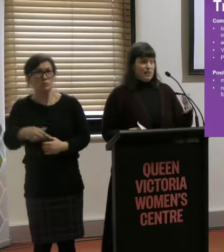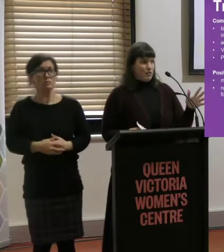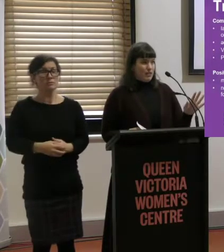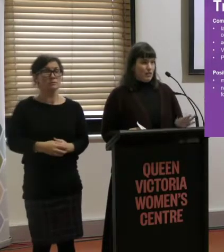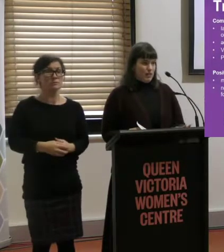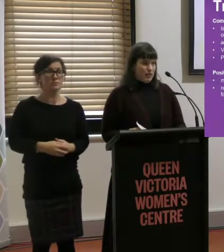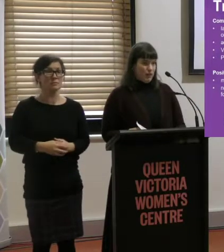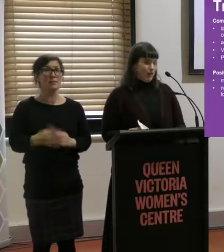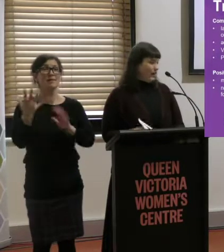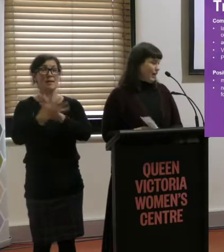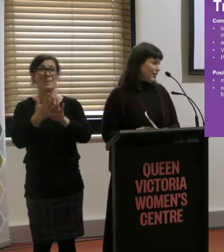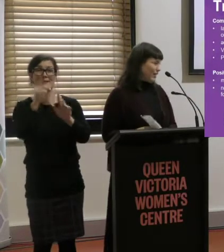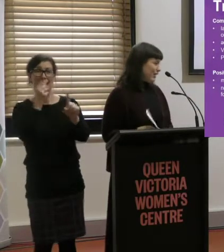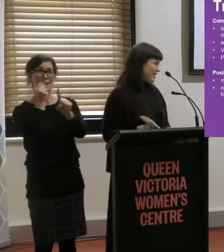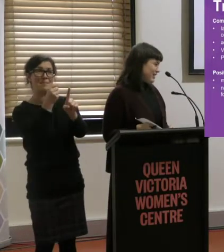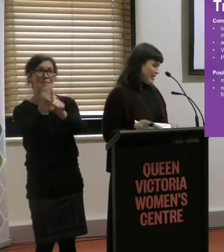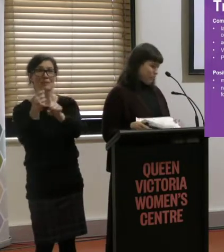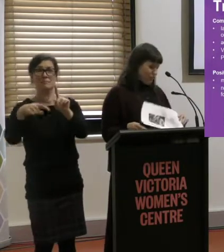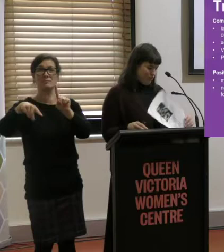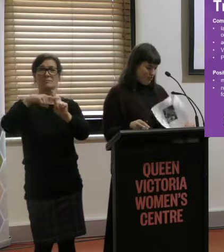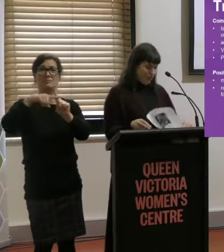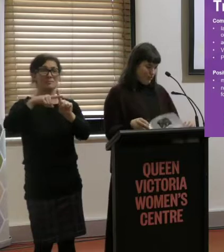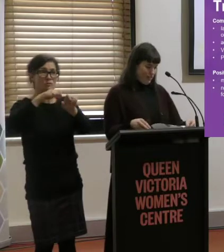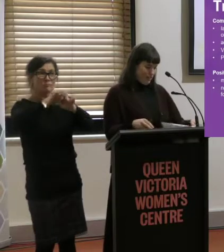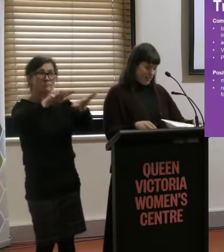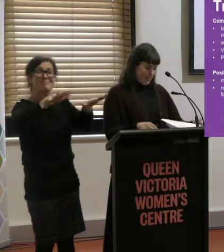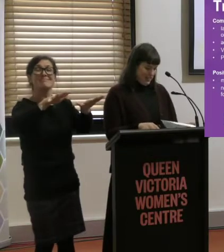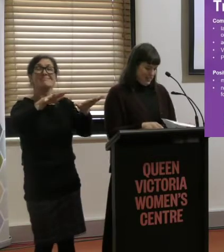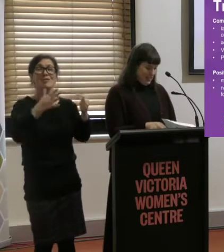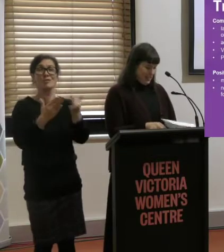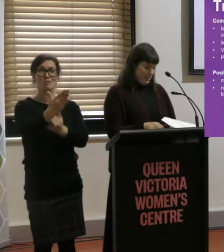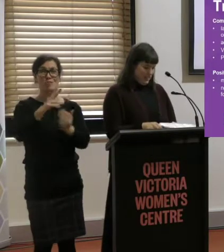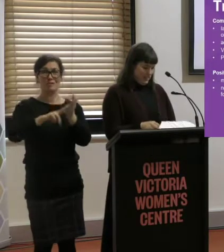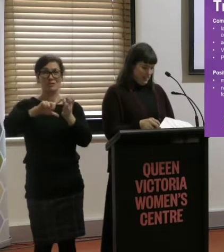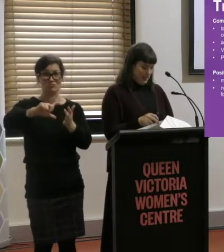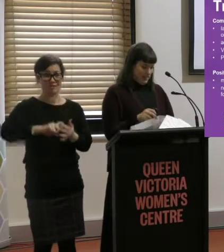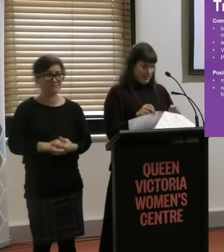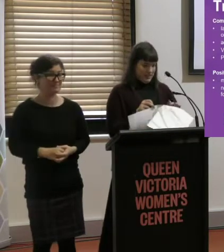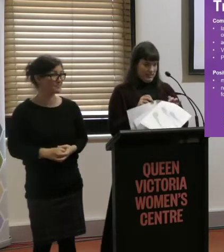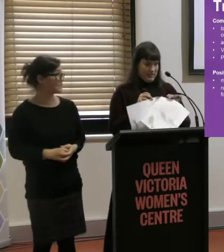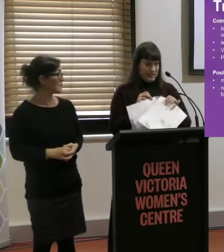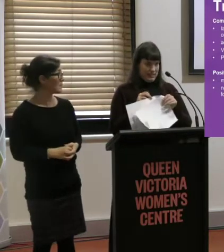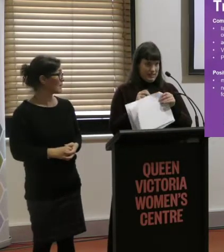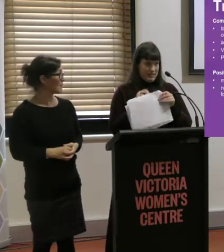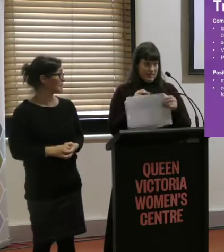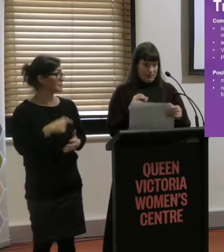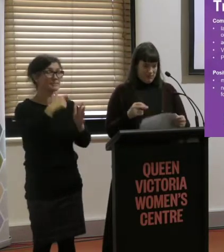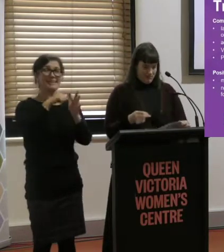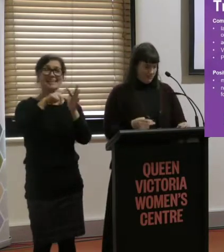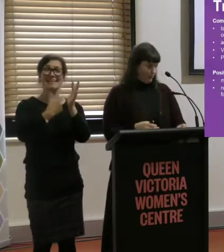I guess, spread to the rest of the network. And I think Kerry has an example for us. Okay. Can you hear me on this?